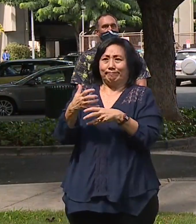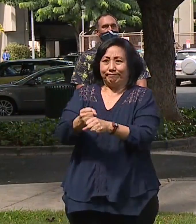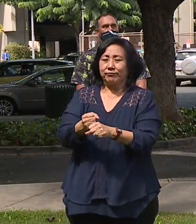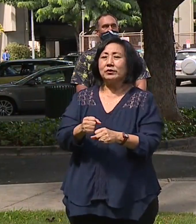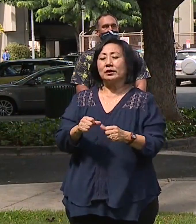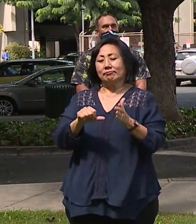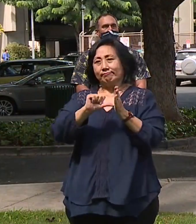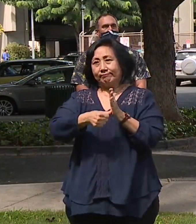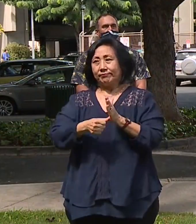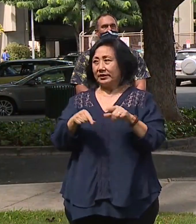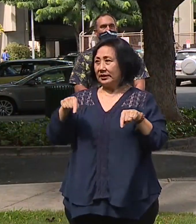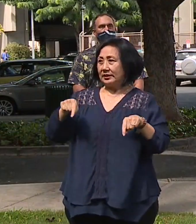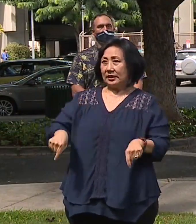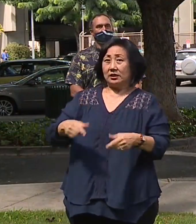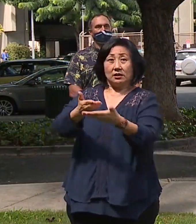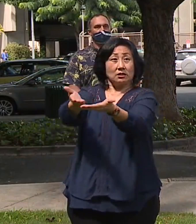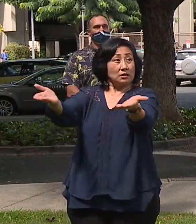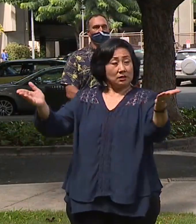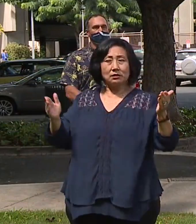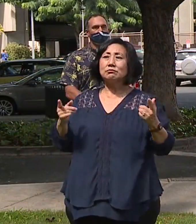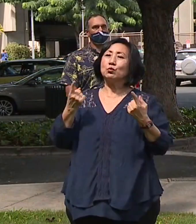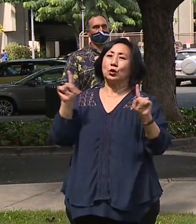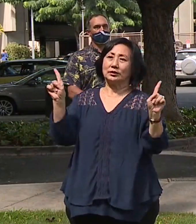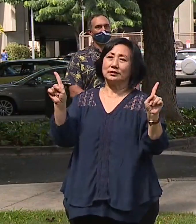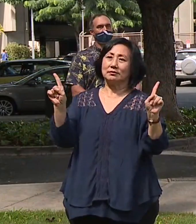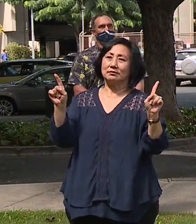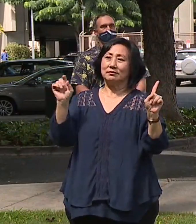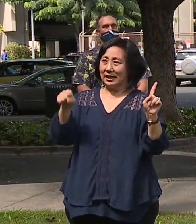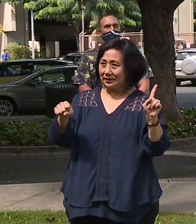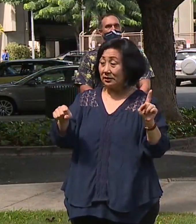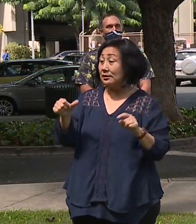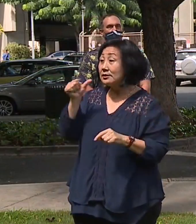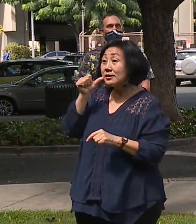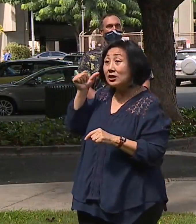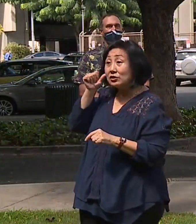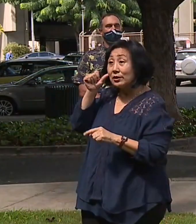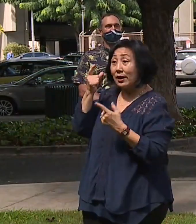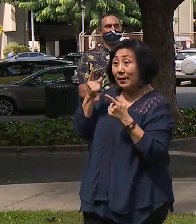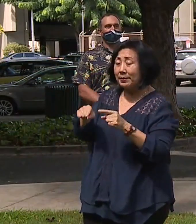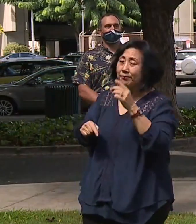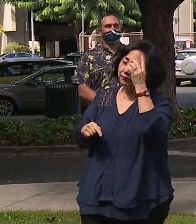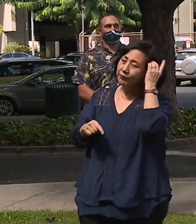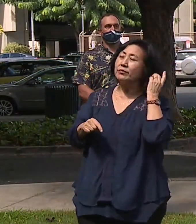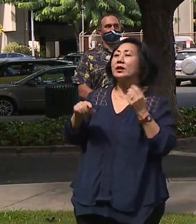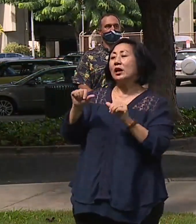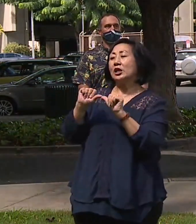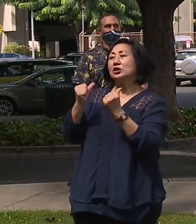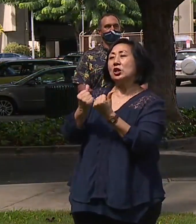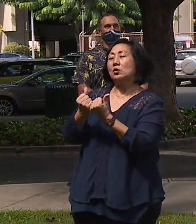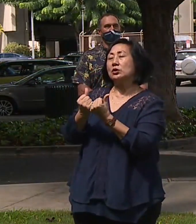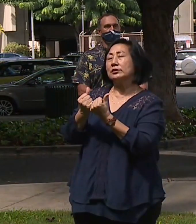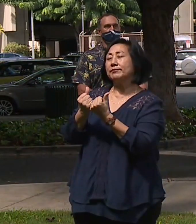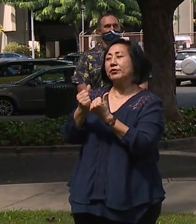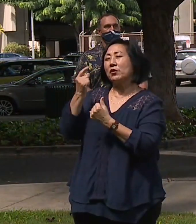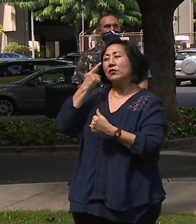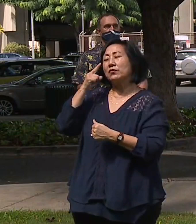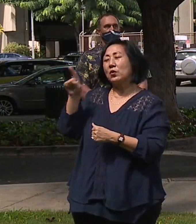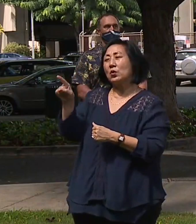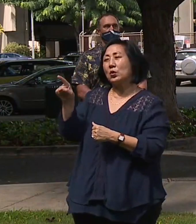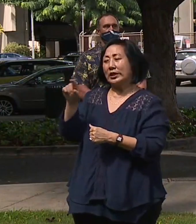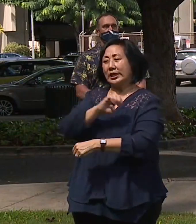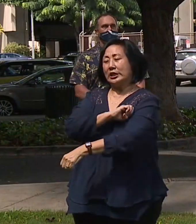highlight, this stuff works. just yesterday, the Association for